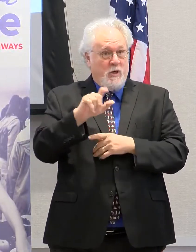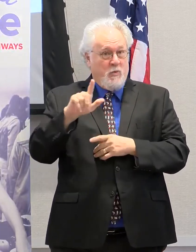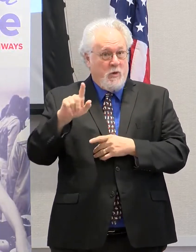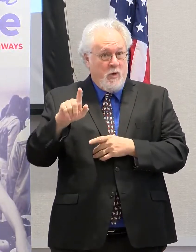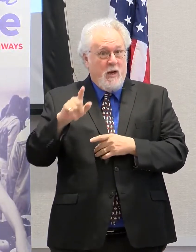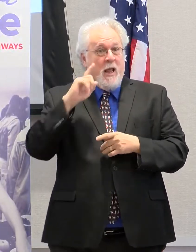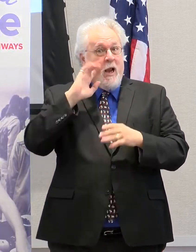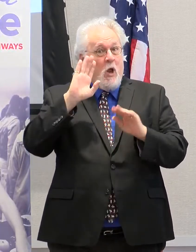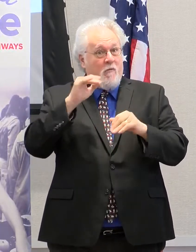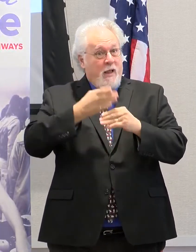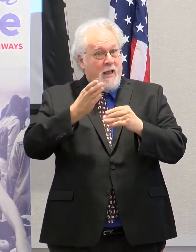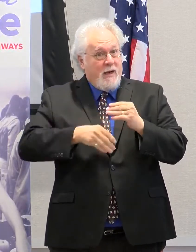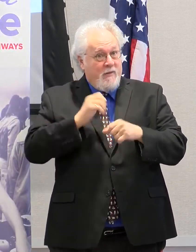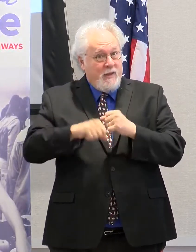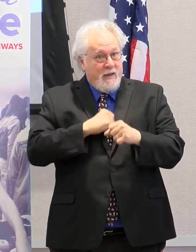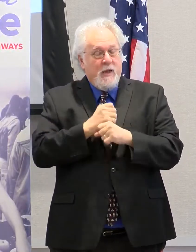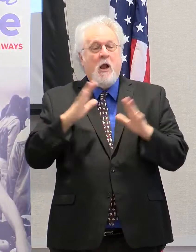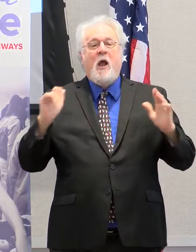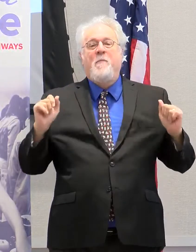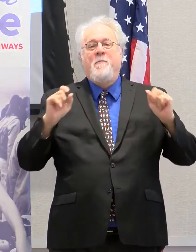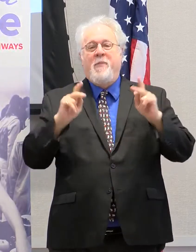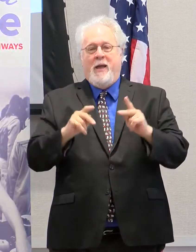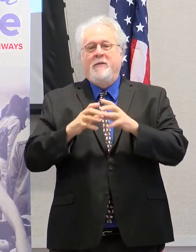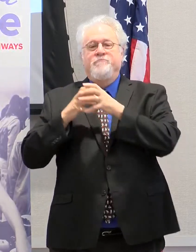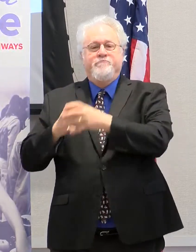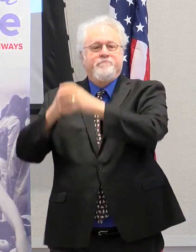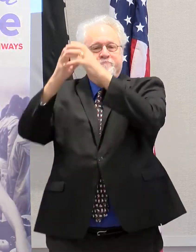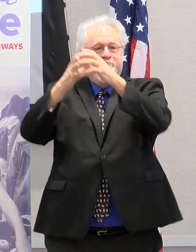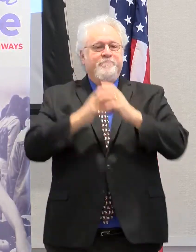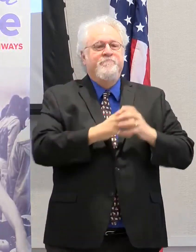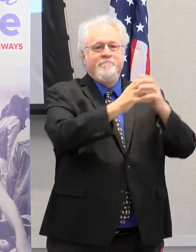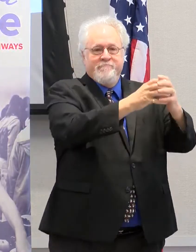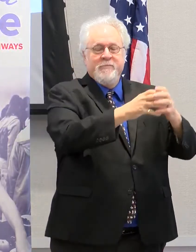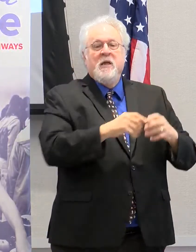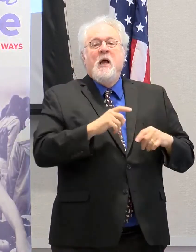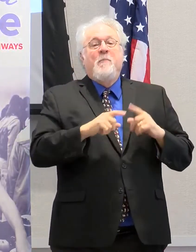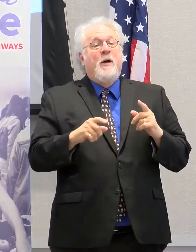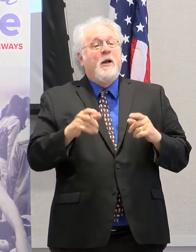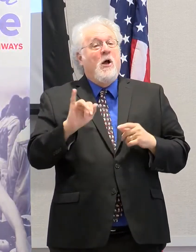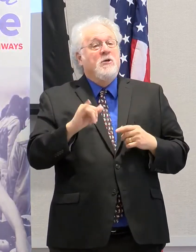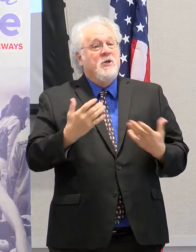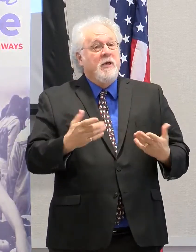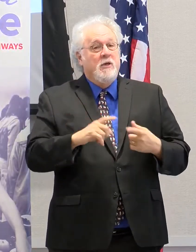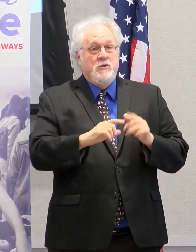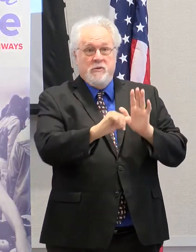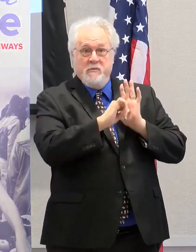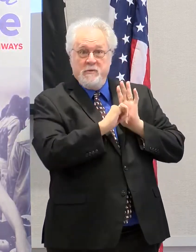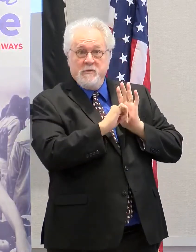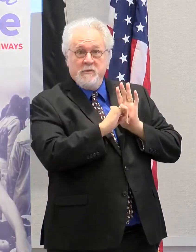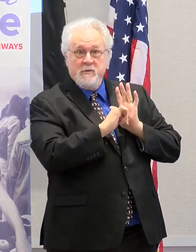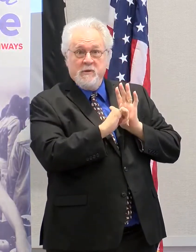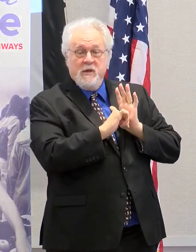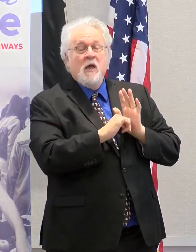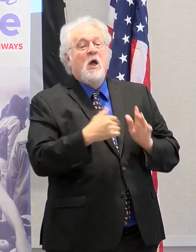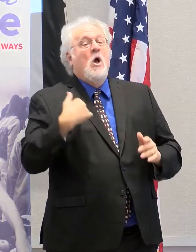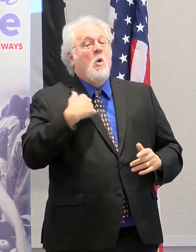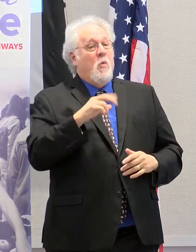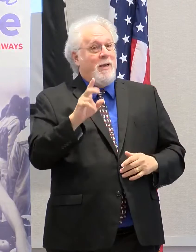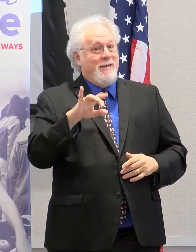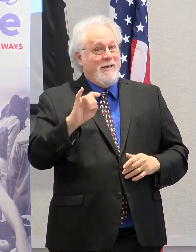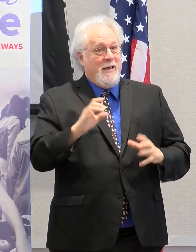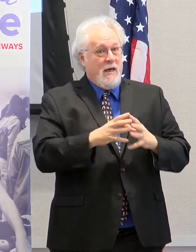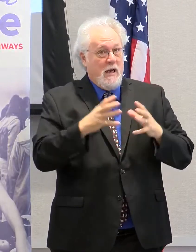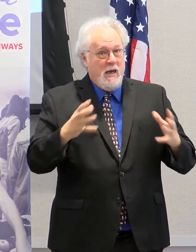the end of the year, we will be back together in person. But we're also here to emphasize, while we have done a lot,